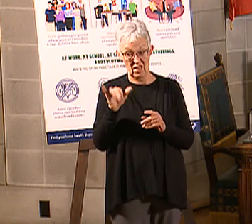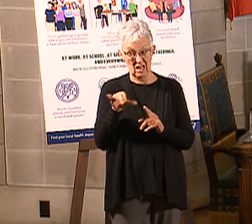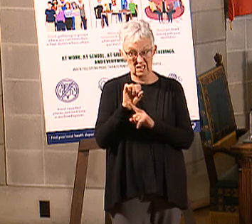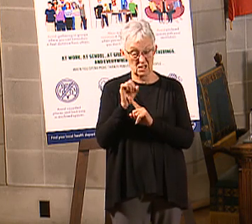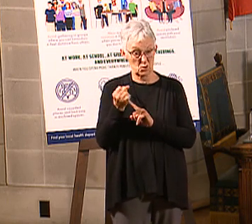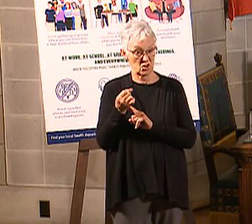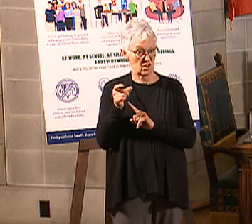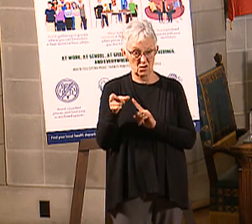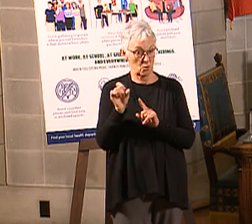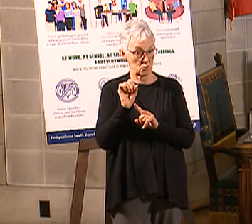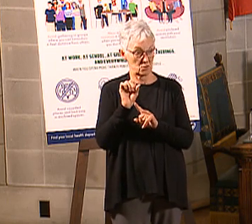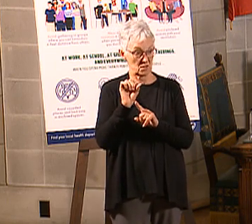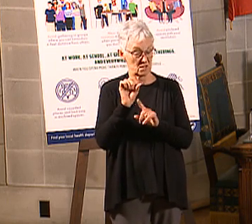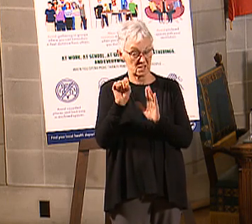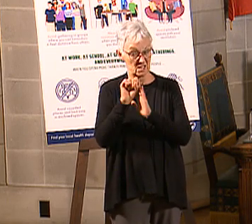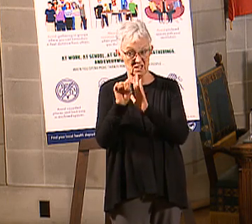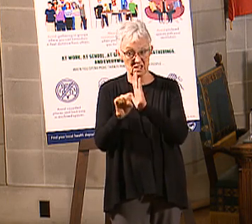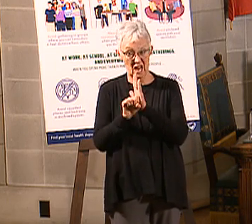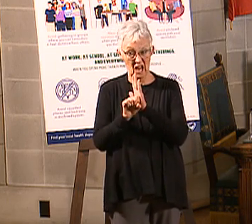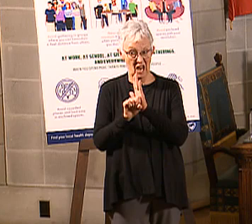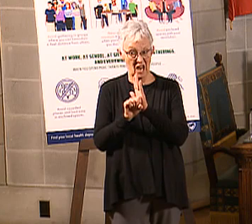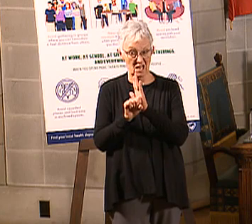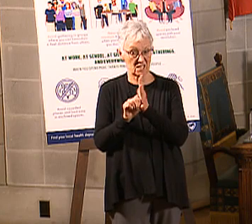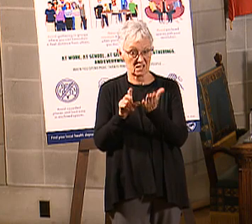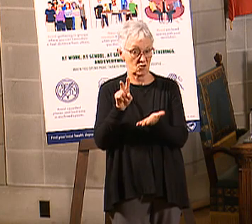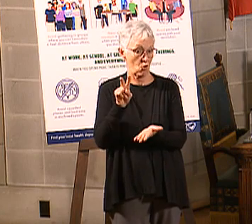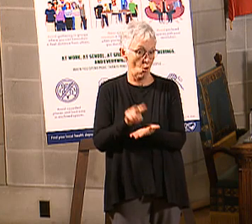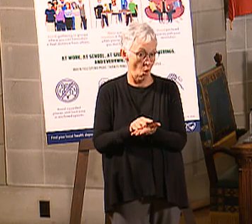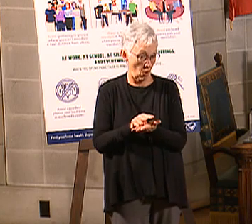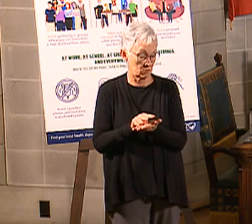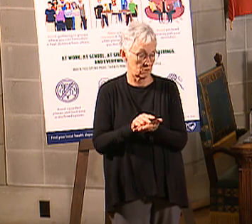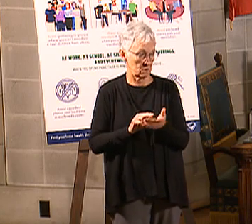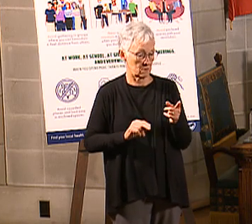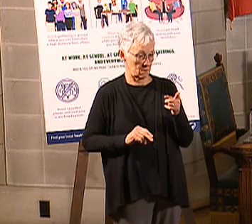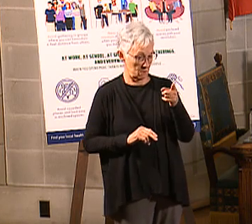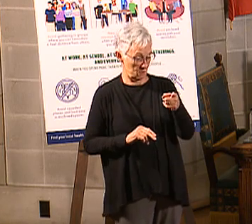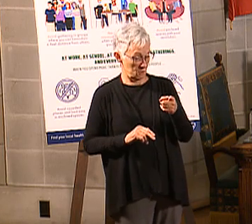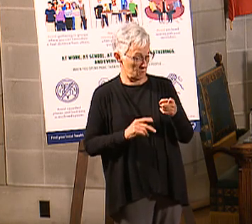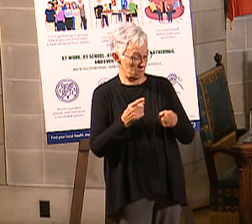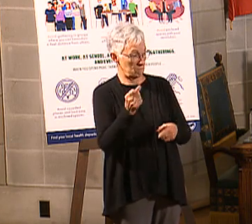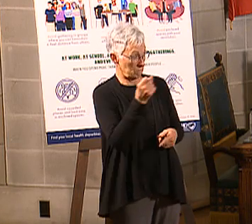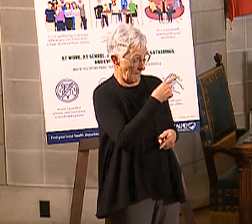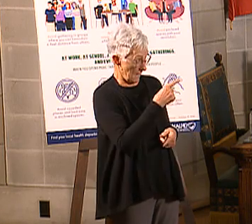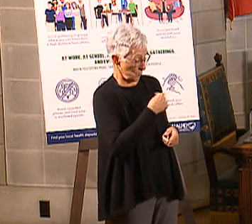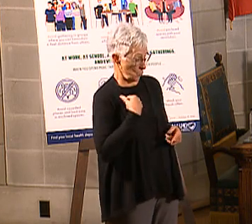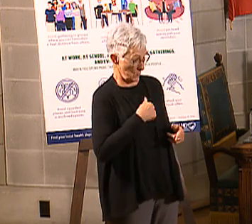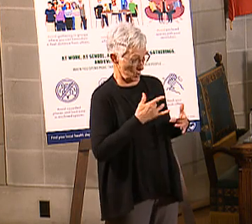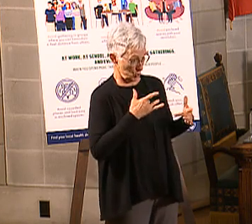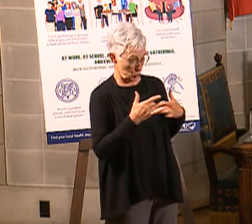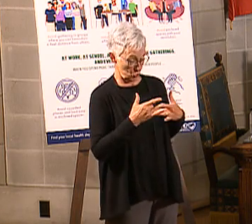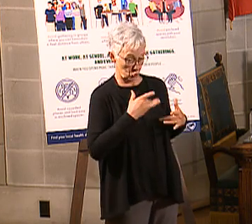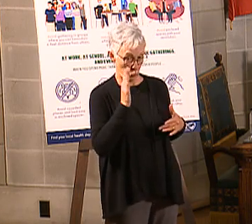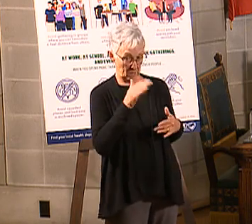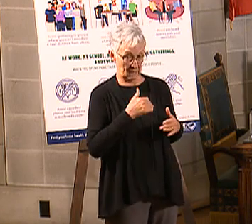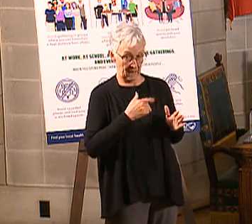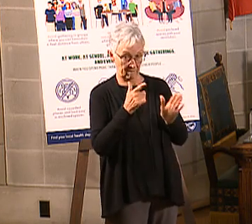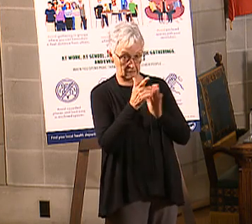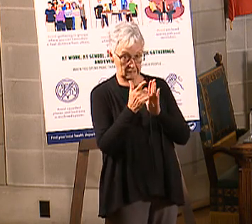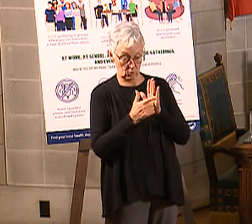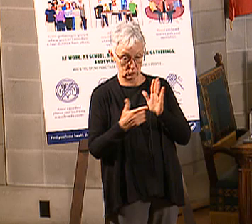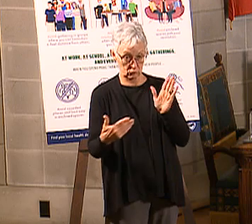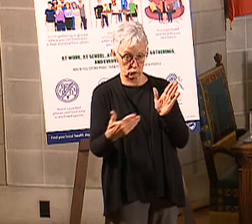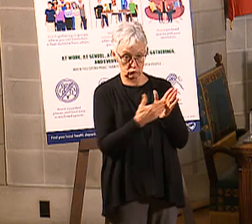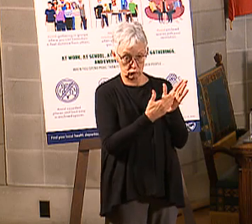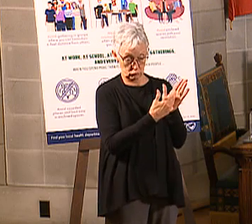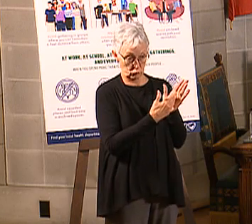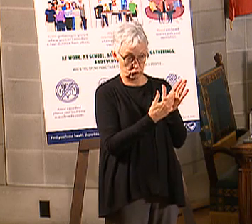not prevailed. So, question Martha's asking is, are we concerned that there's going to be a legal challenge? Because, in other states, there have been legal challenges to some of these types of